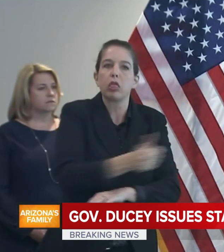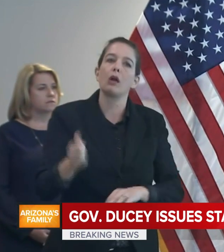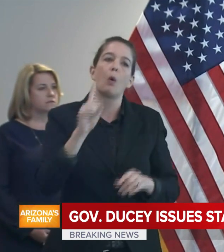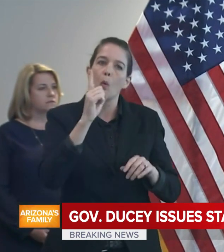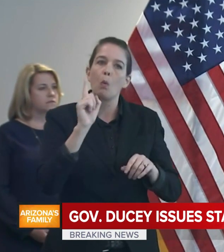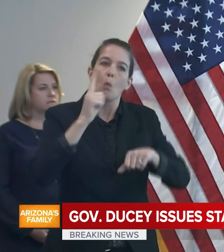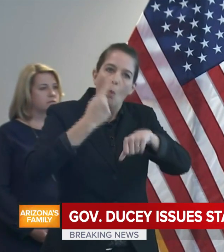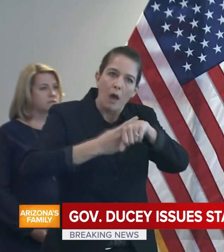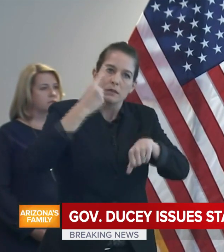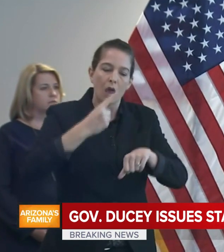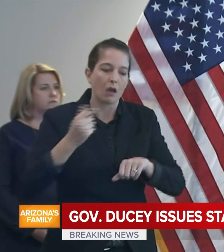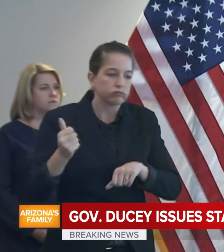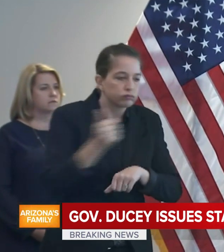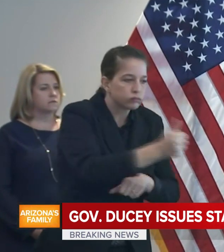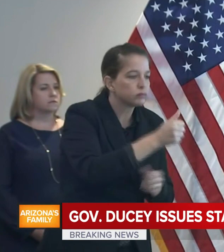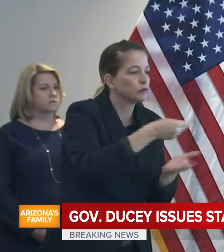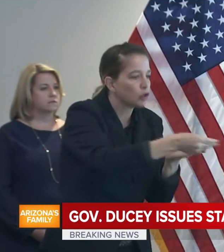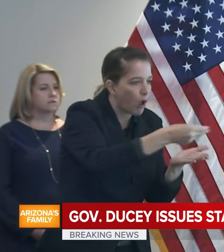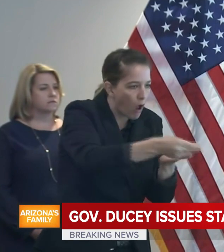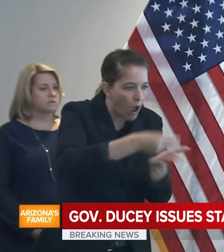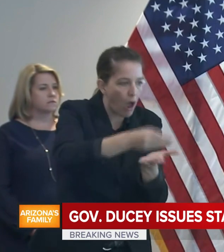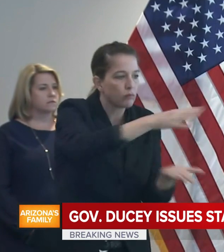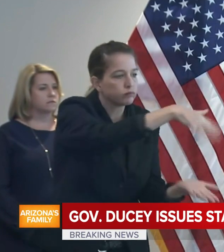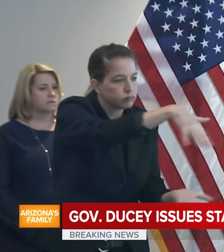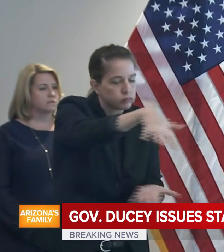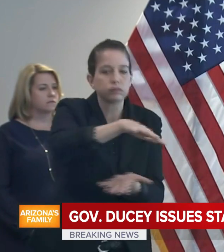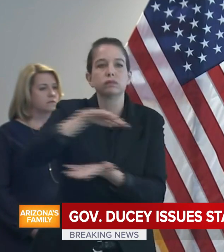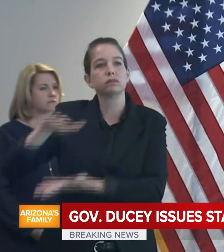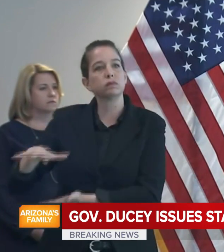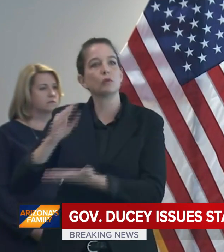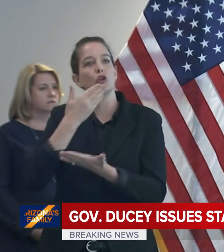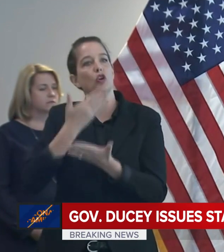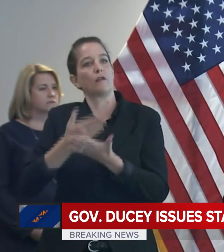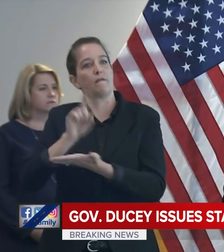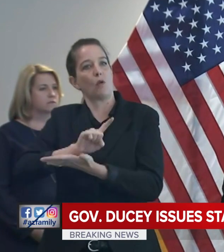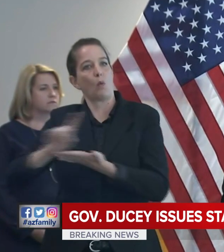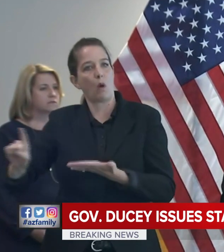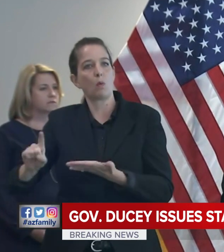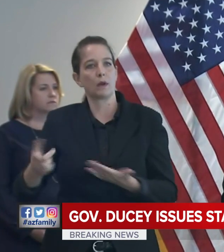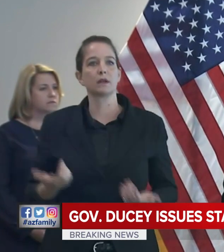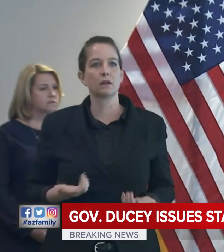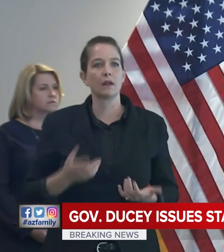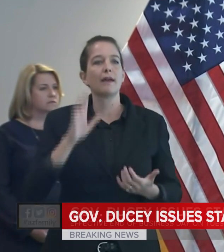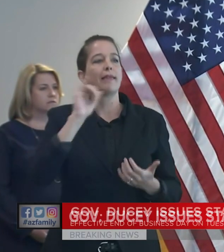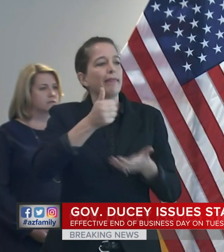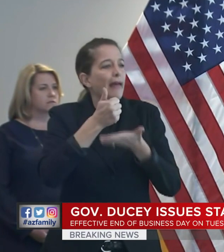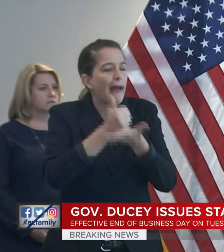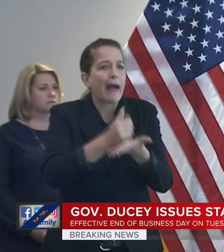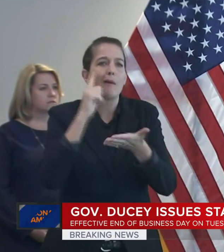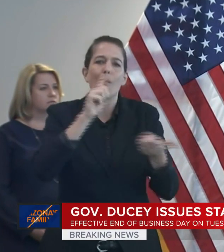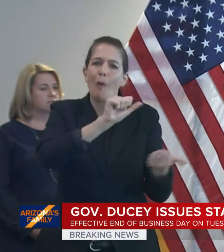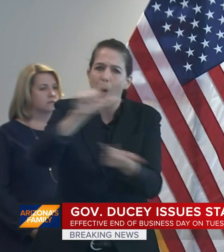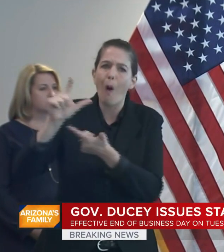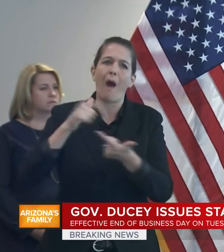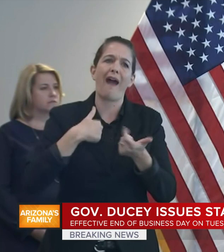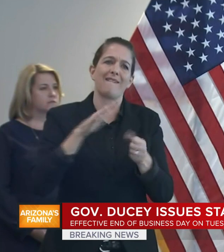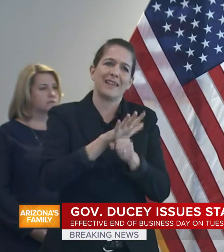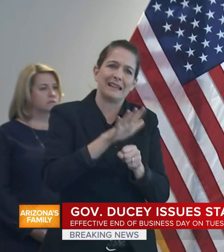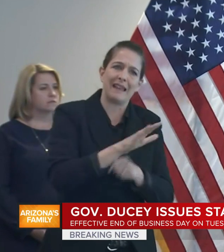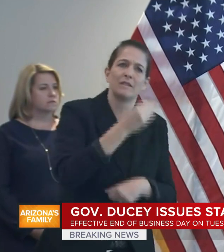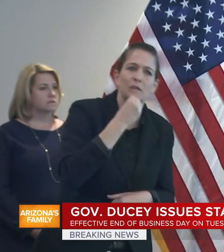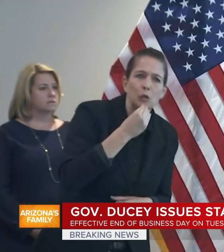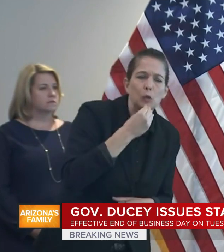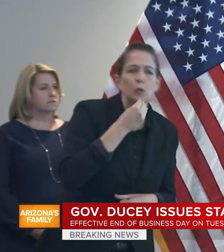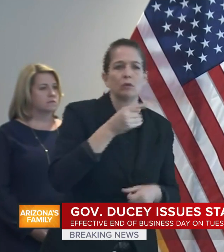available for everyone in our state. Today, our supply chain is strong. And restaurants across the state